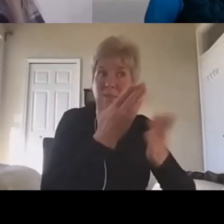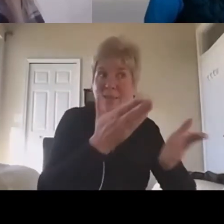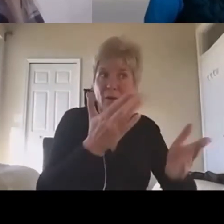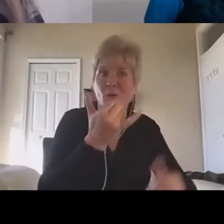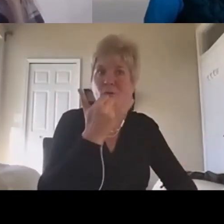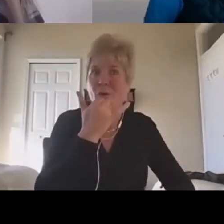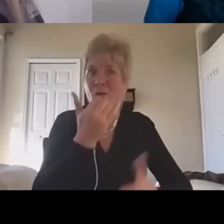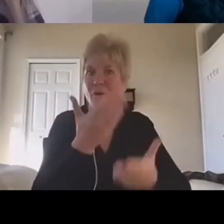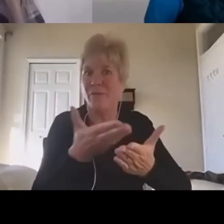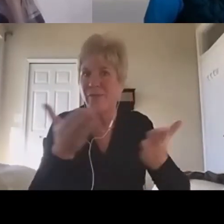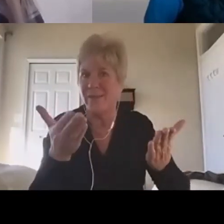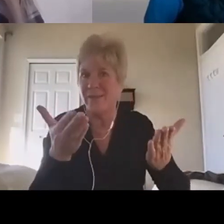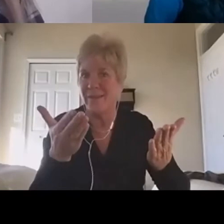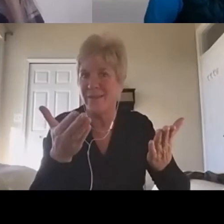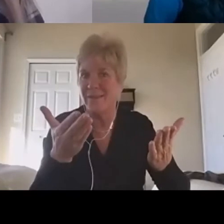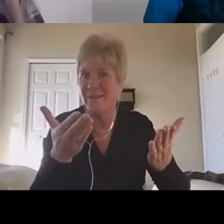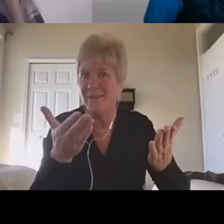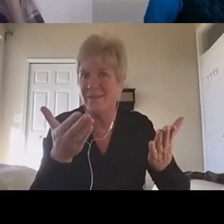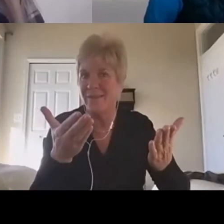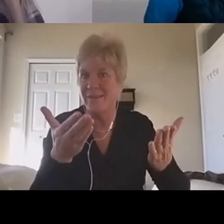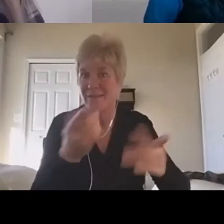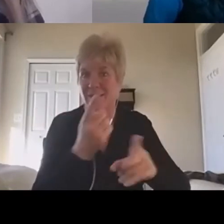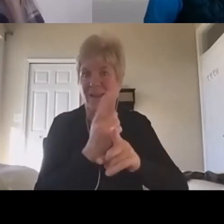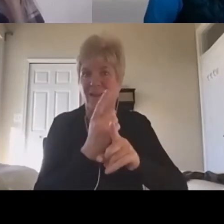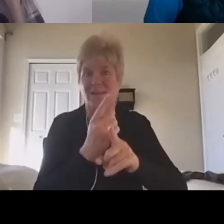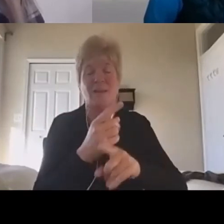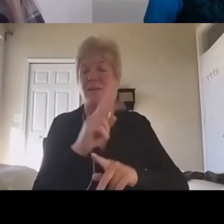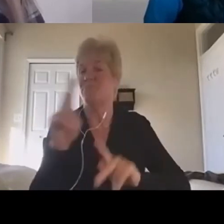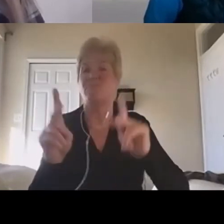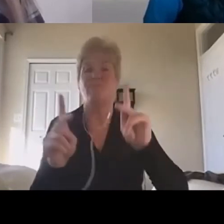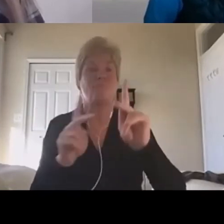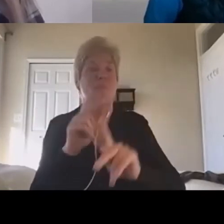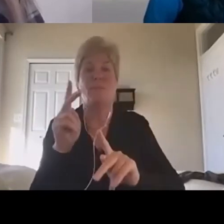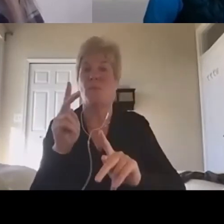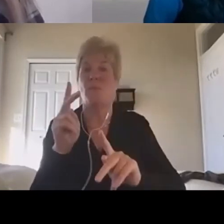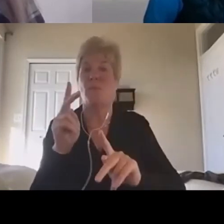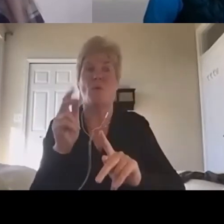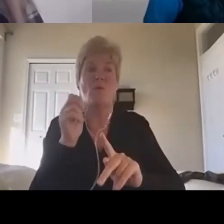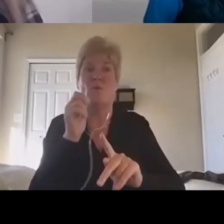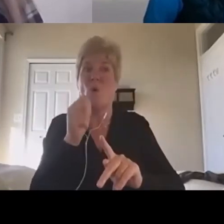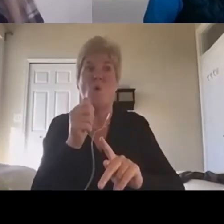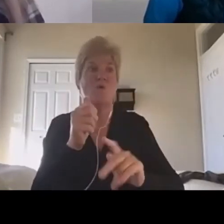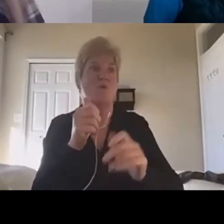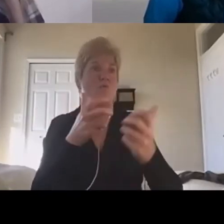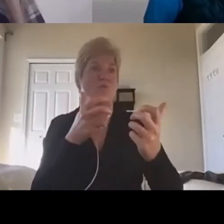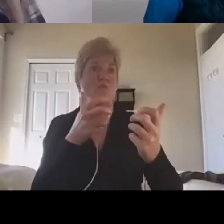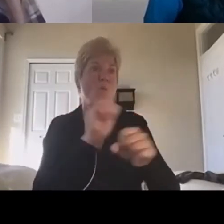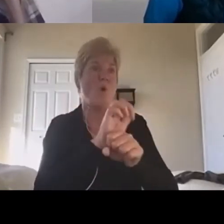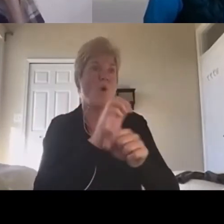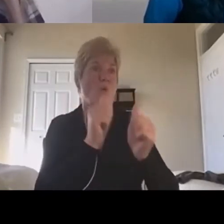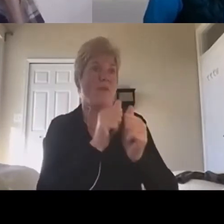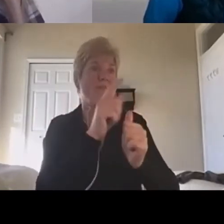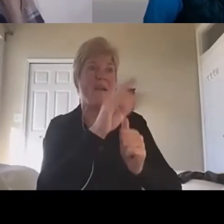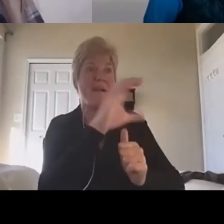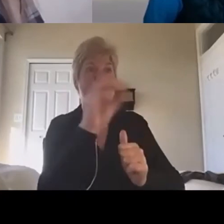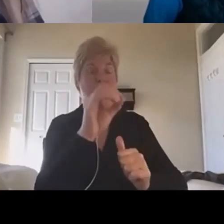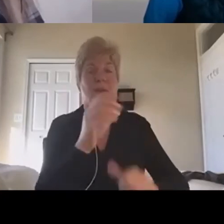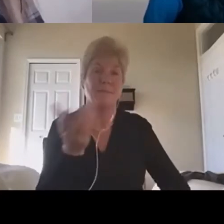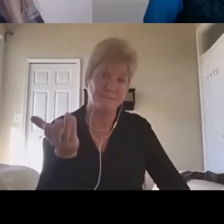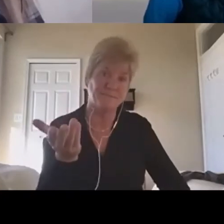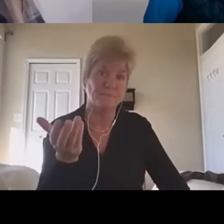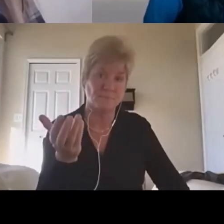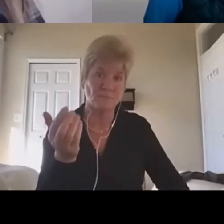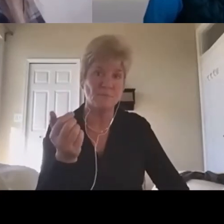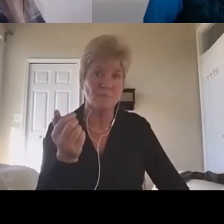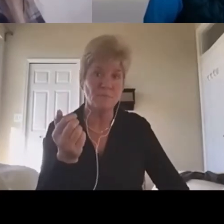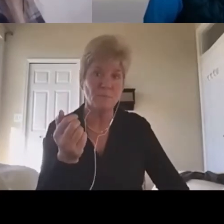tool will go away. People just won't work for that company, right? these things don't